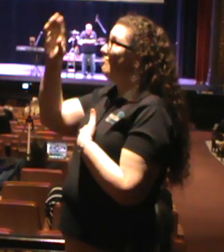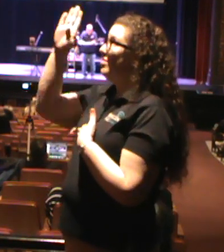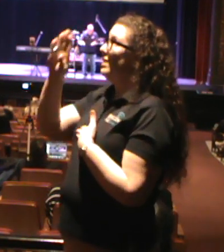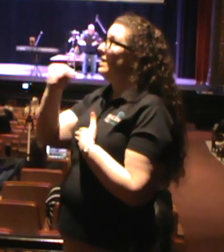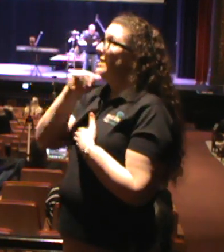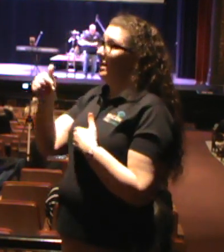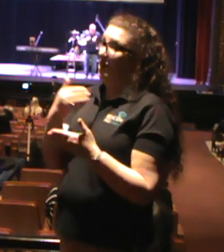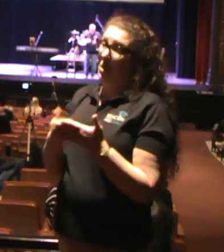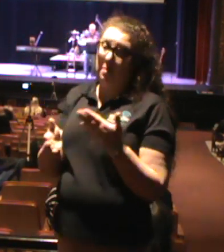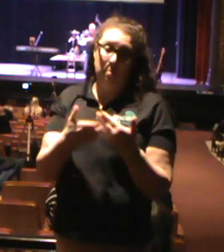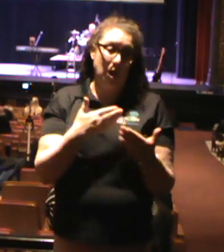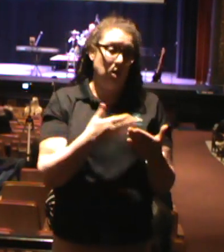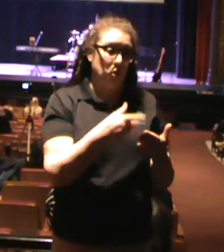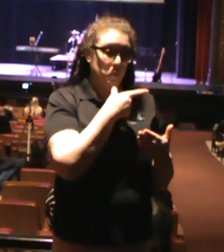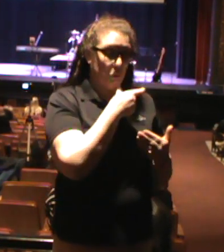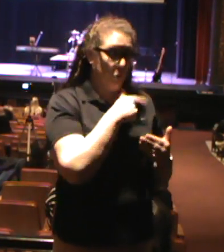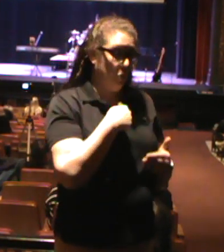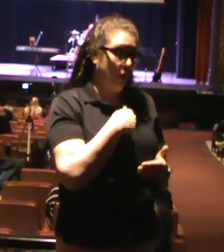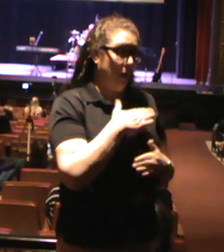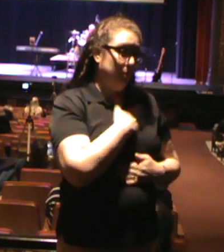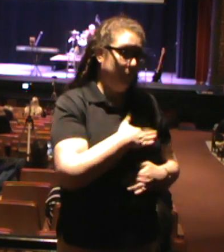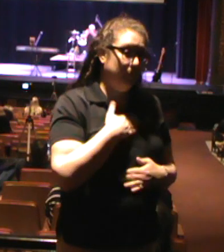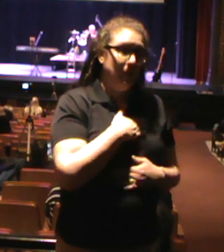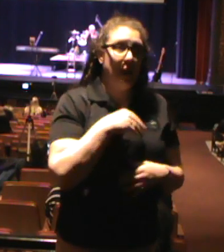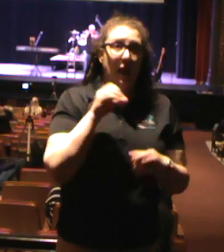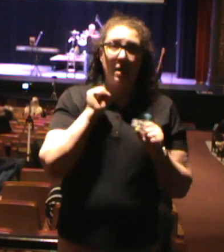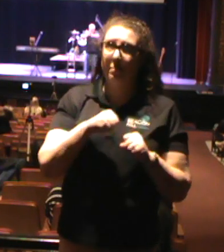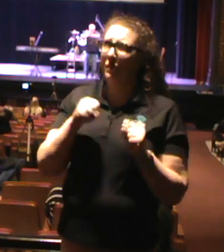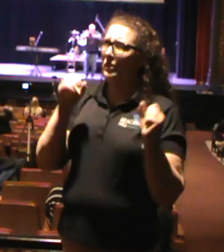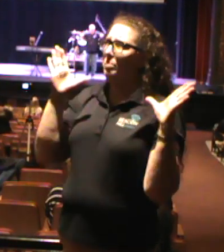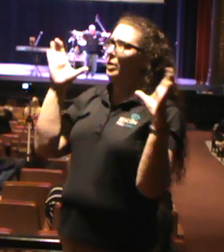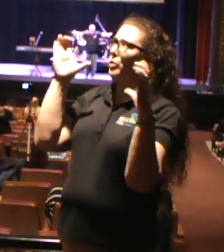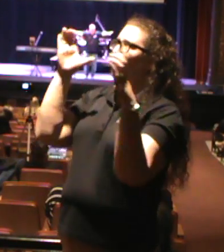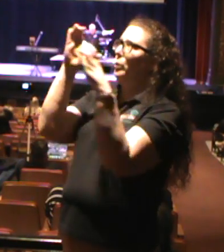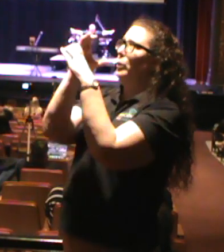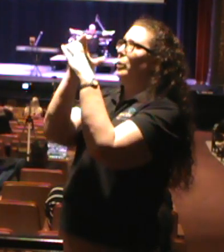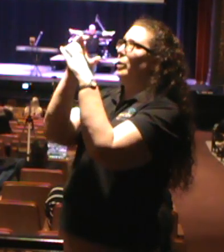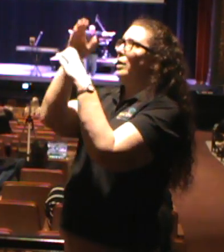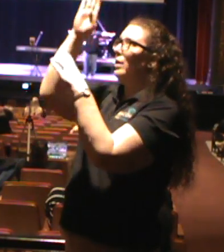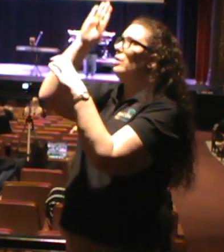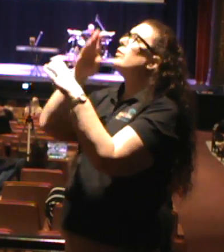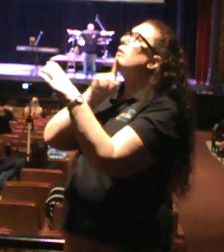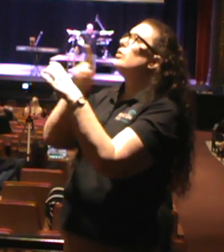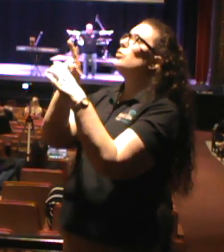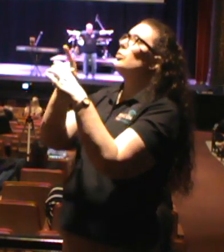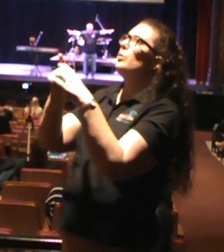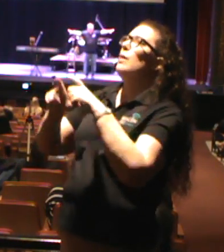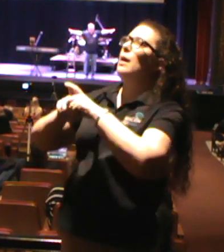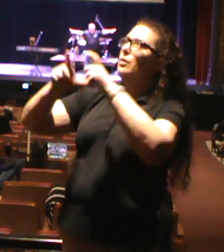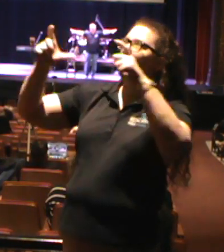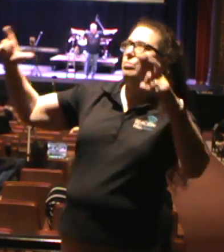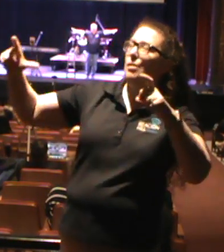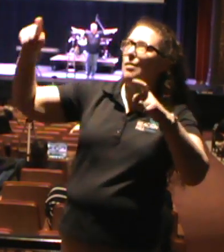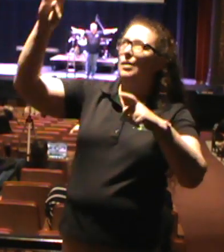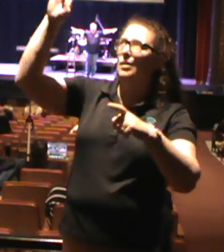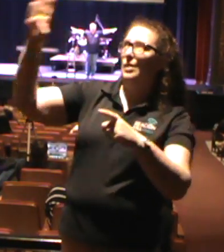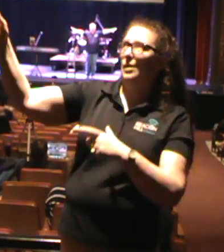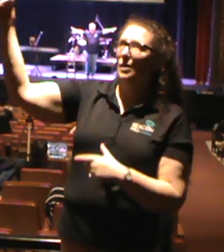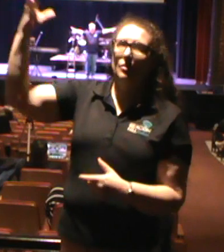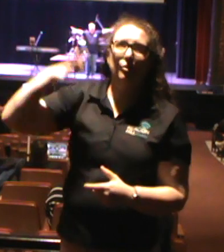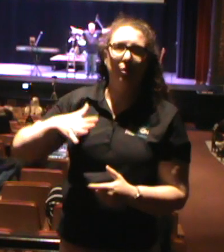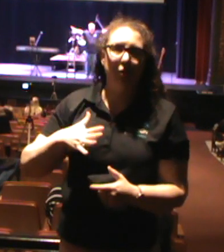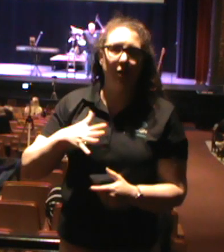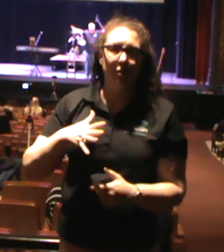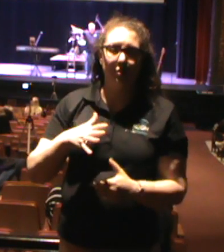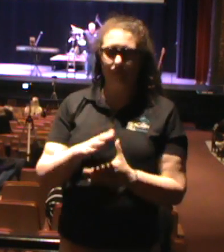quote Ray Kendrick, May we be as narrow as God's truth and as broad as God's grace. Just as I did